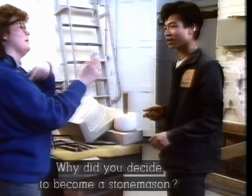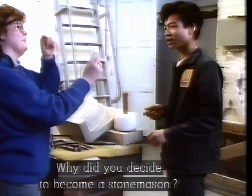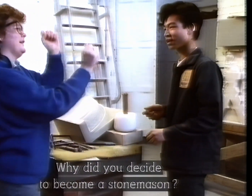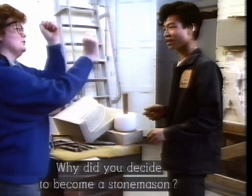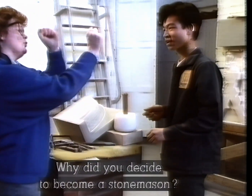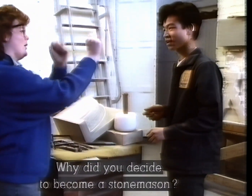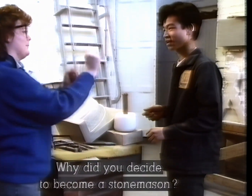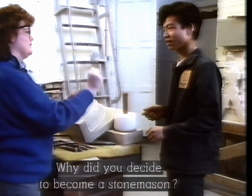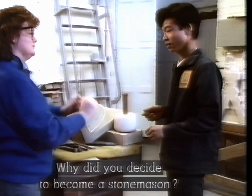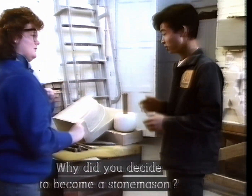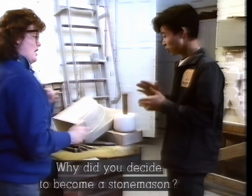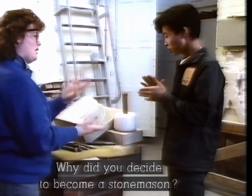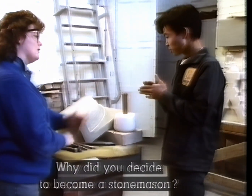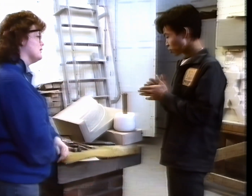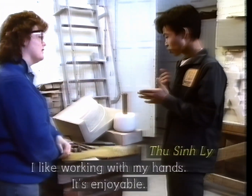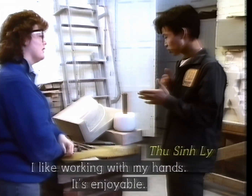Now, why did you decide to become a stonemason?